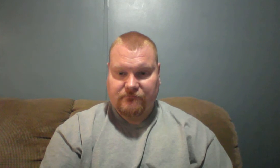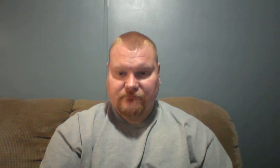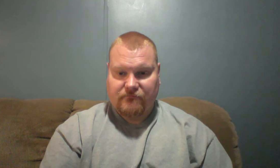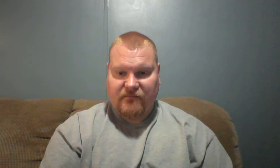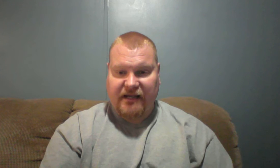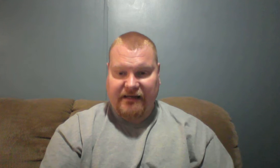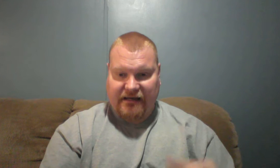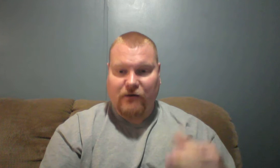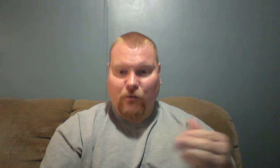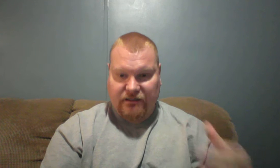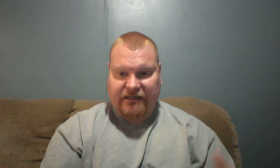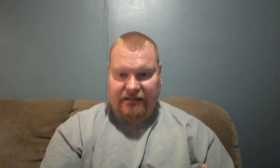He did it willingly.